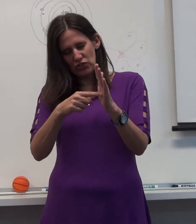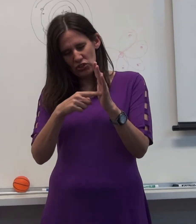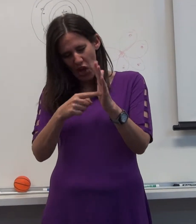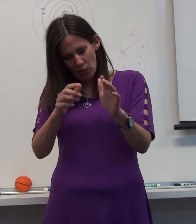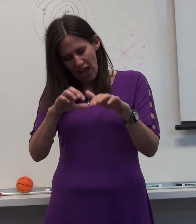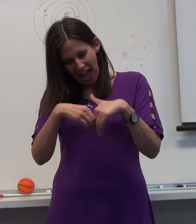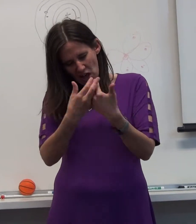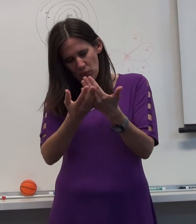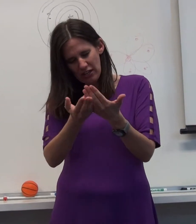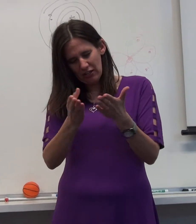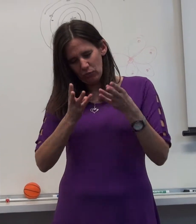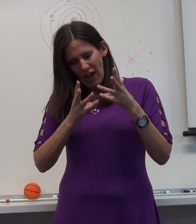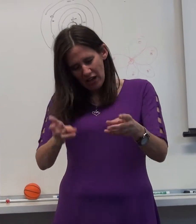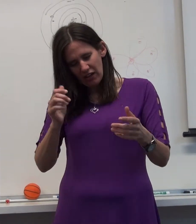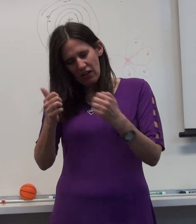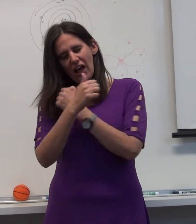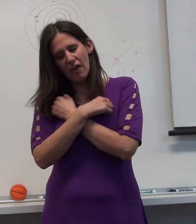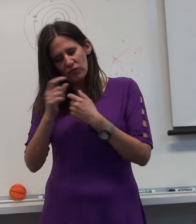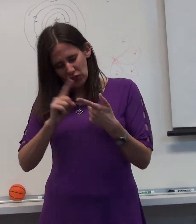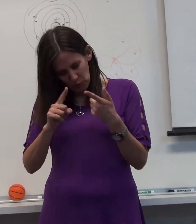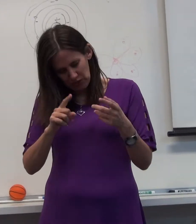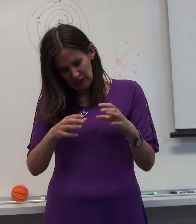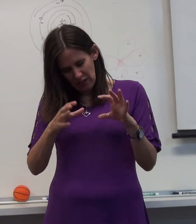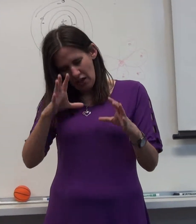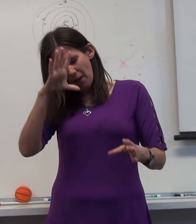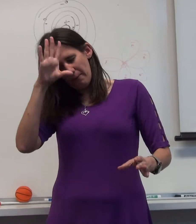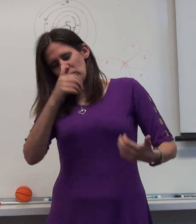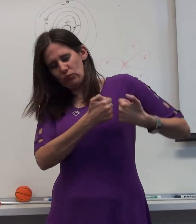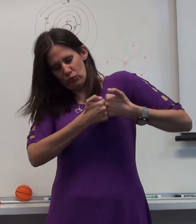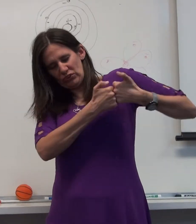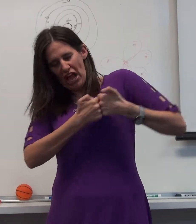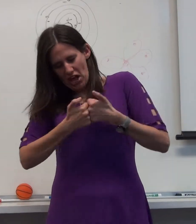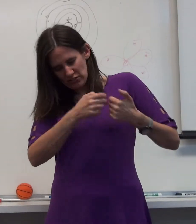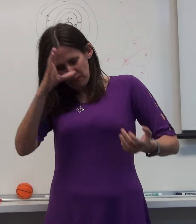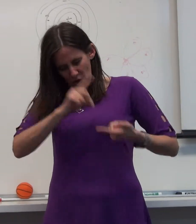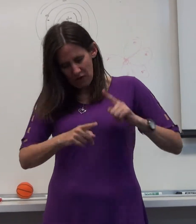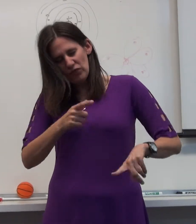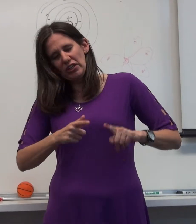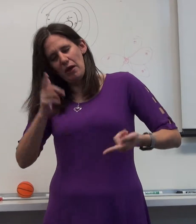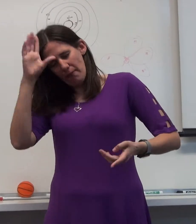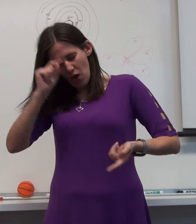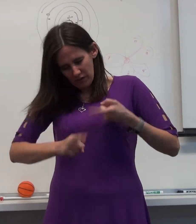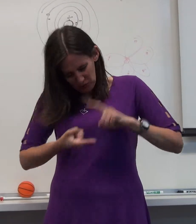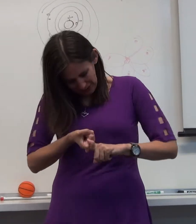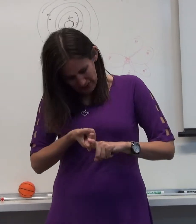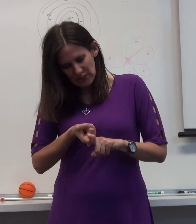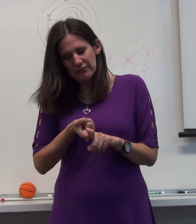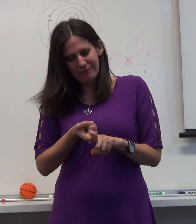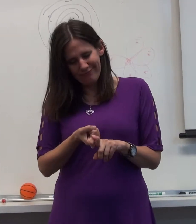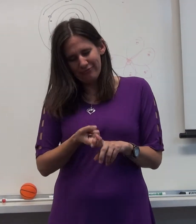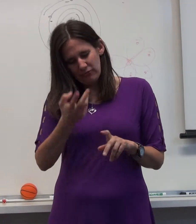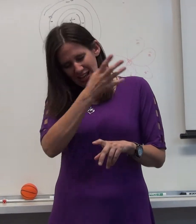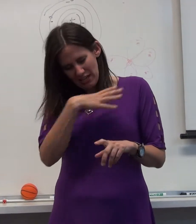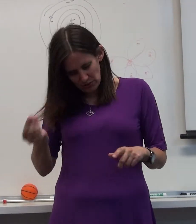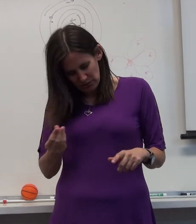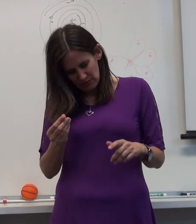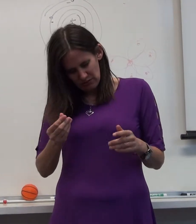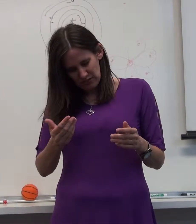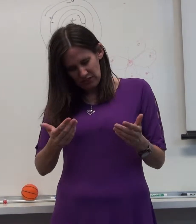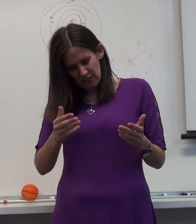her love and showing how a way of love to your sweetheart, whether it's a boyfriend or whatever.